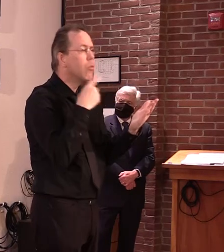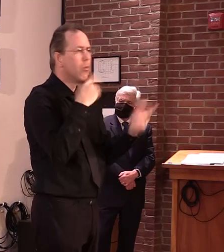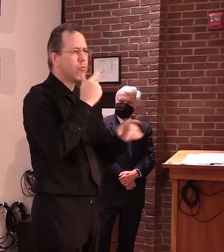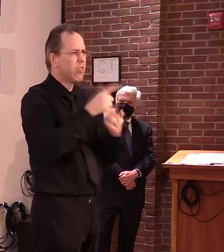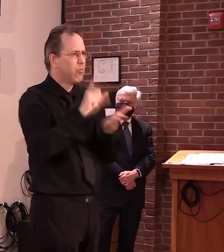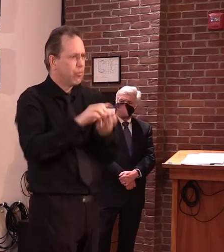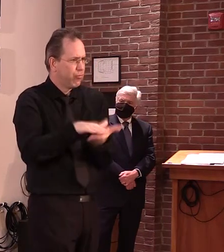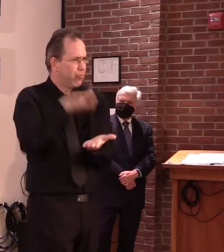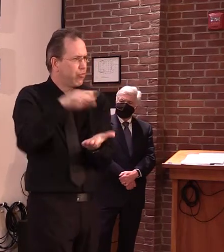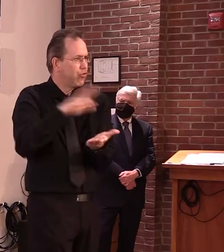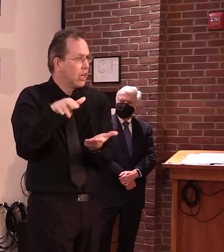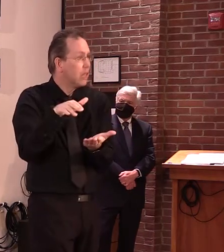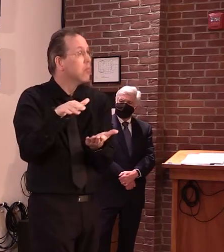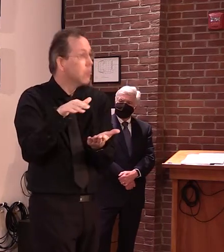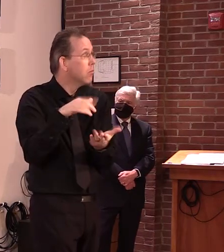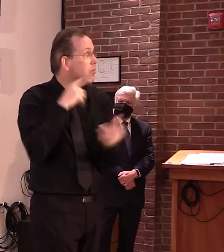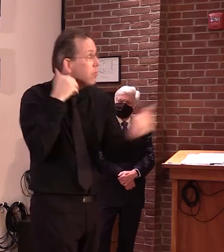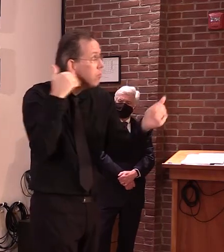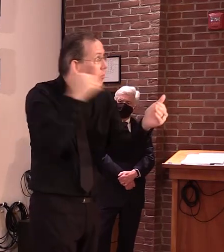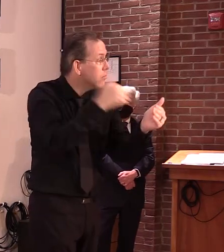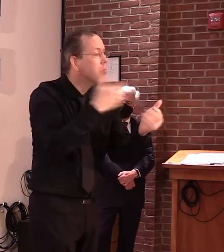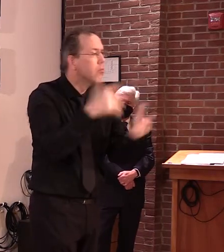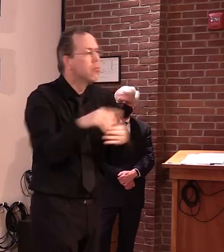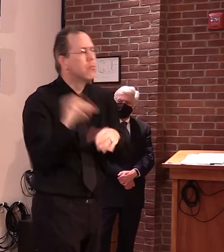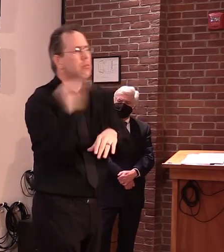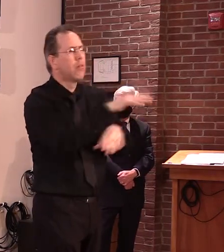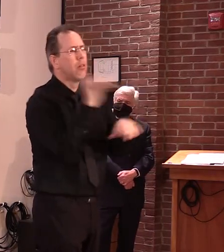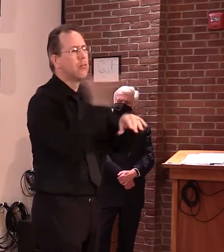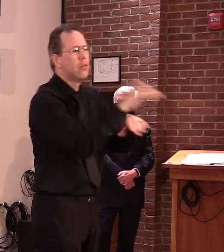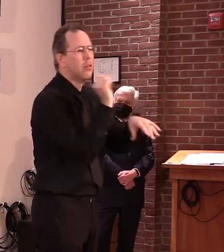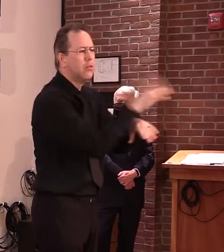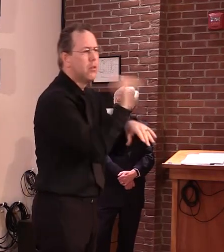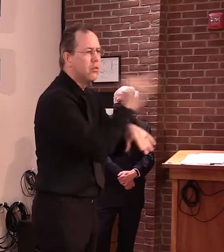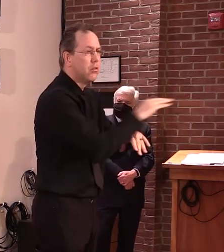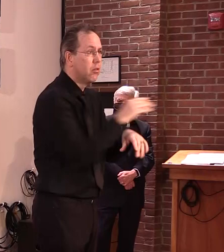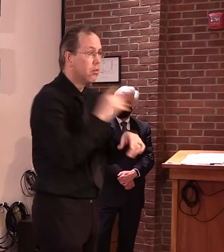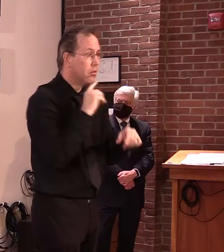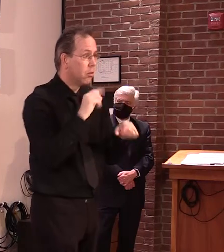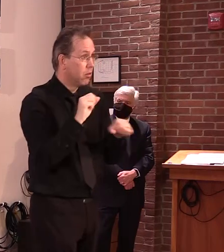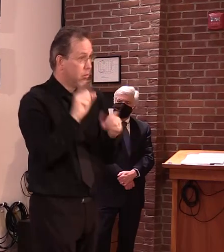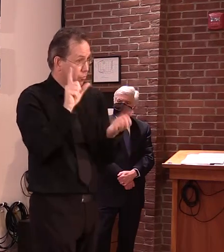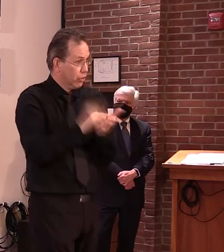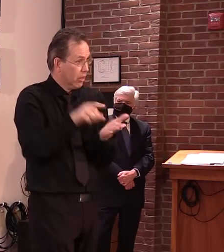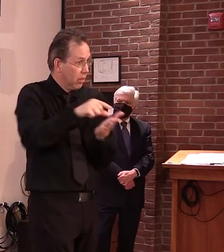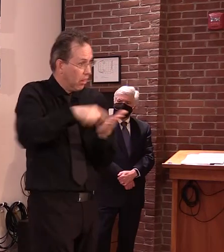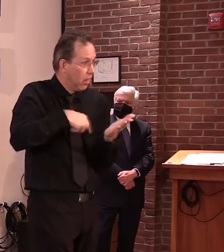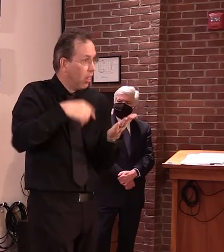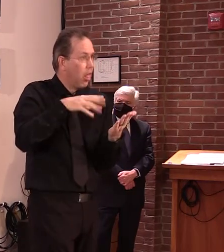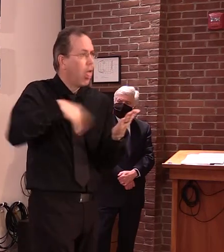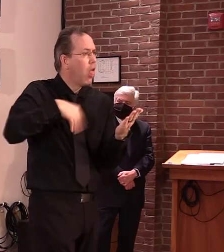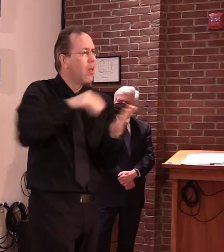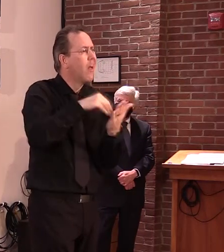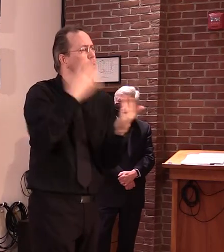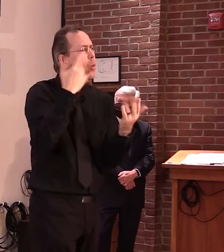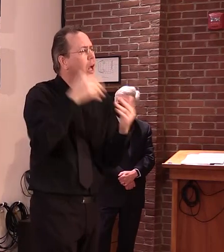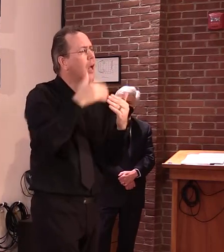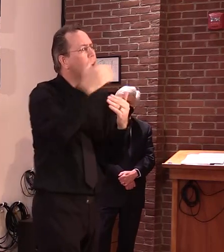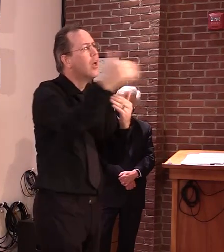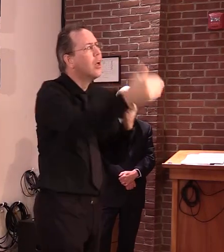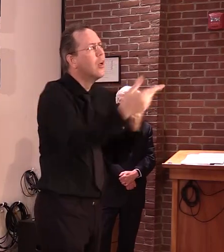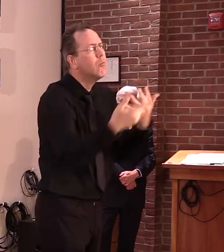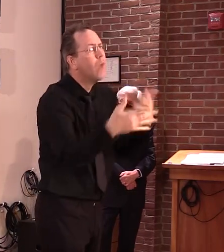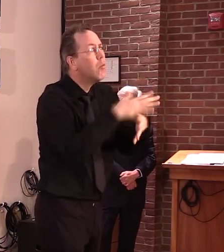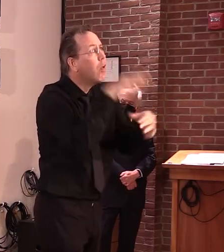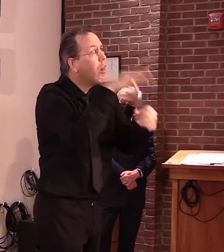we can't print the ballots until after the primary. Anyhow, I'm a little concerned about the the August primary myself.